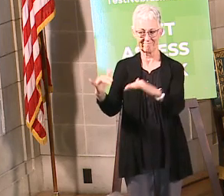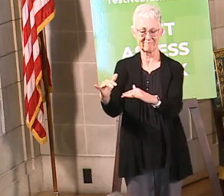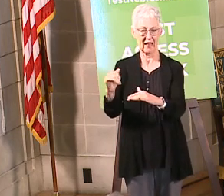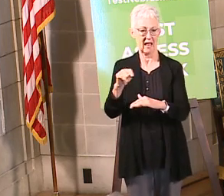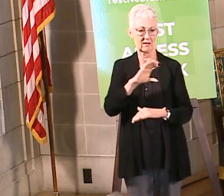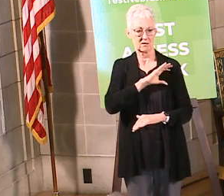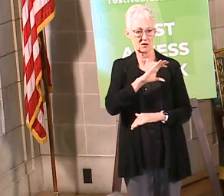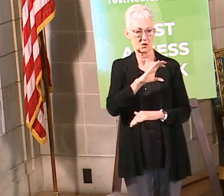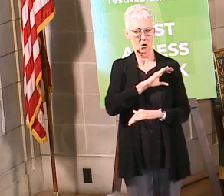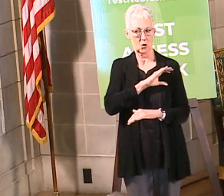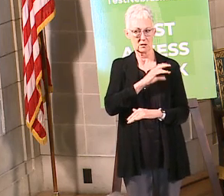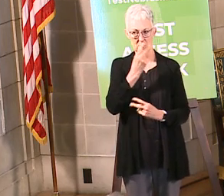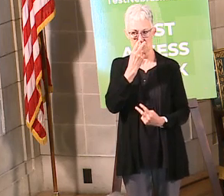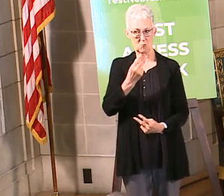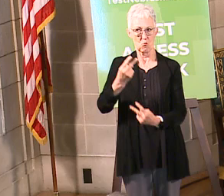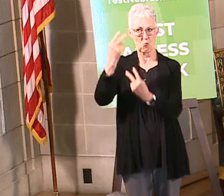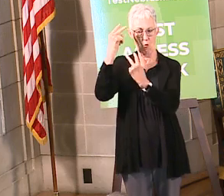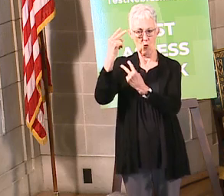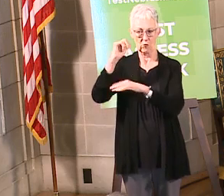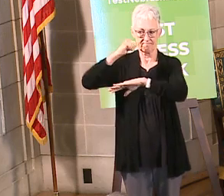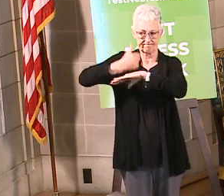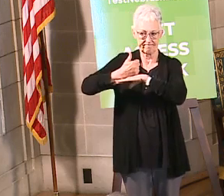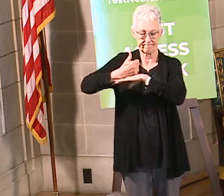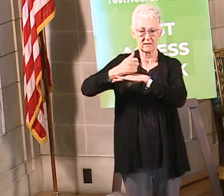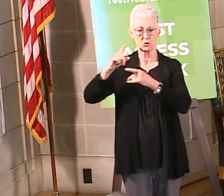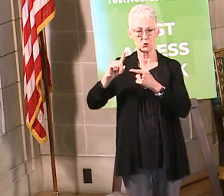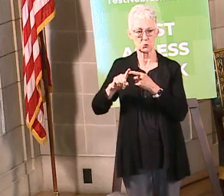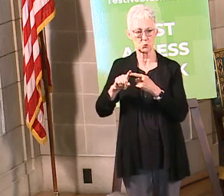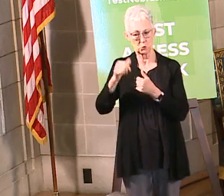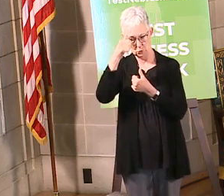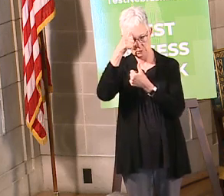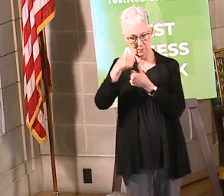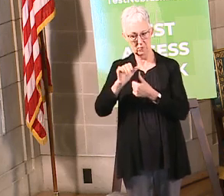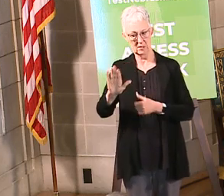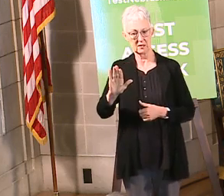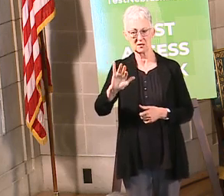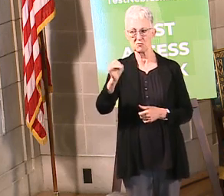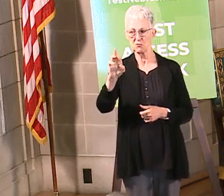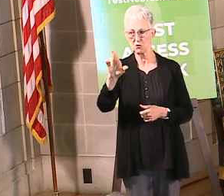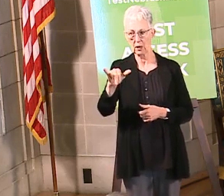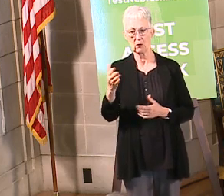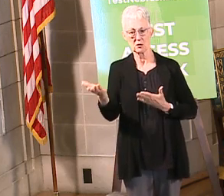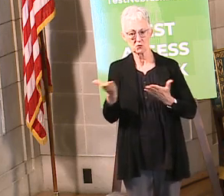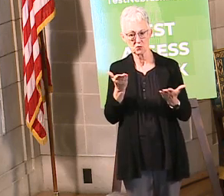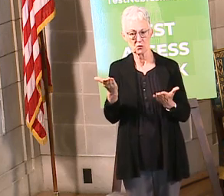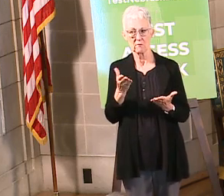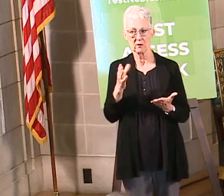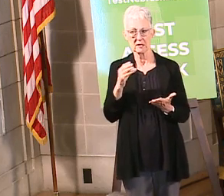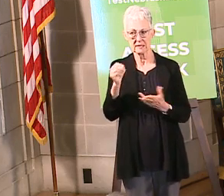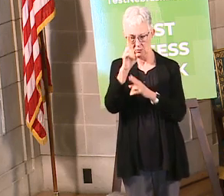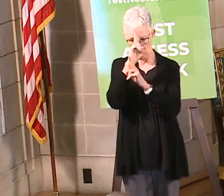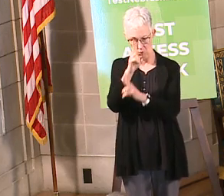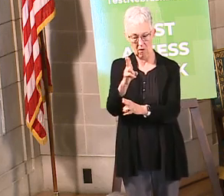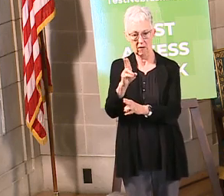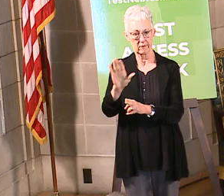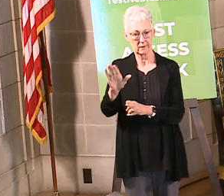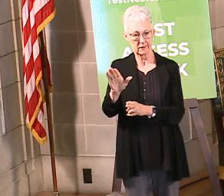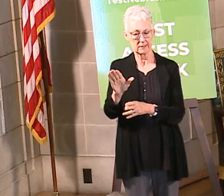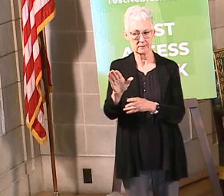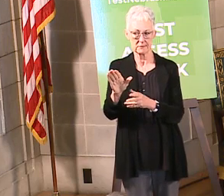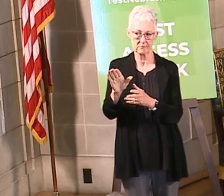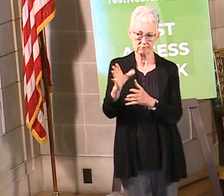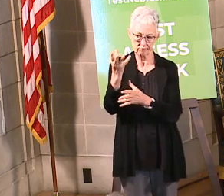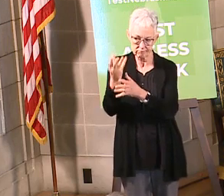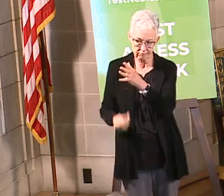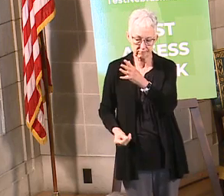to remember Jerry's service and all the others who have given their lives in the line of duty, including 11 other Nebraska State